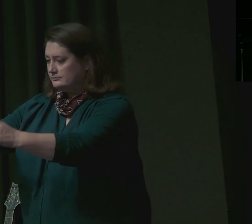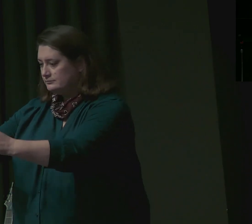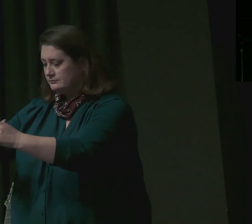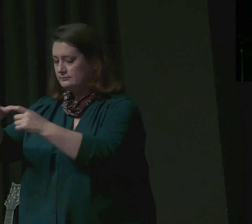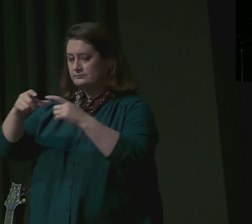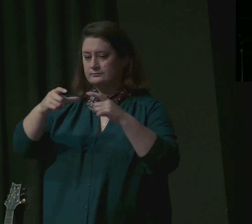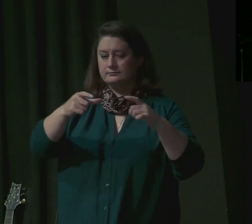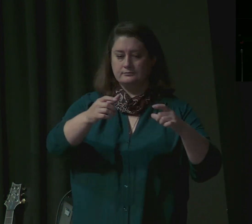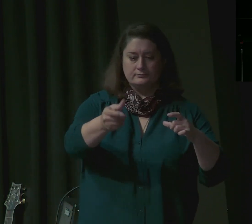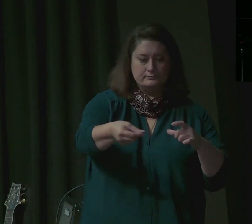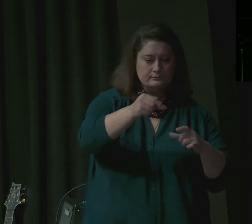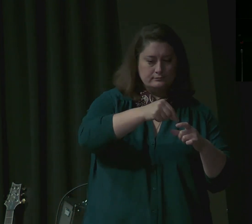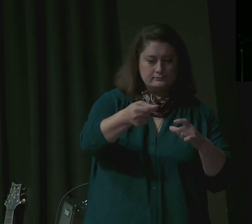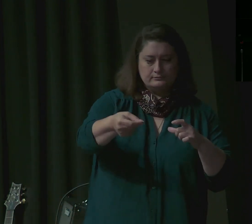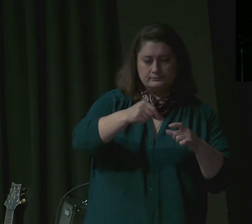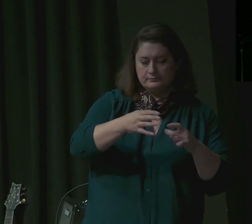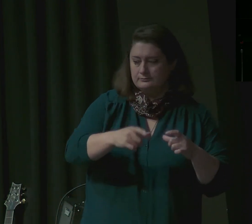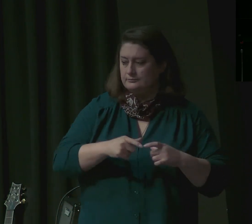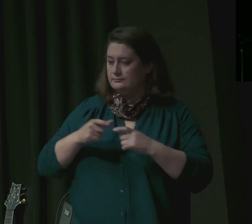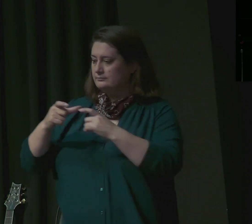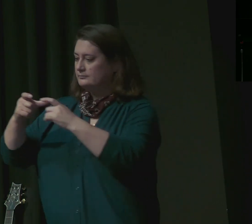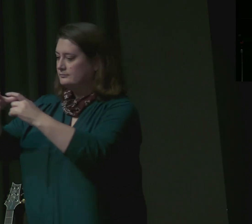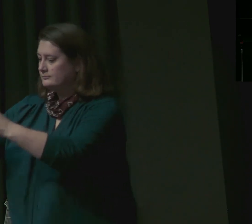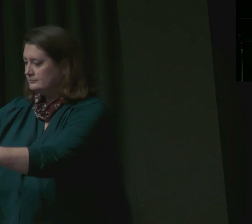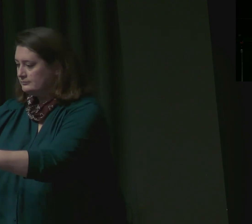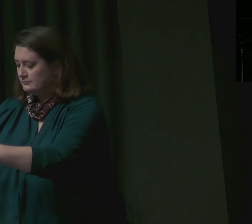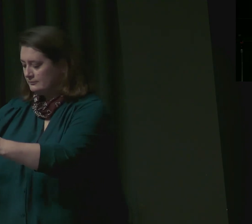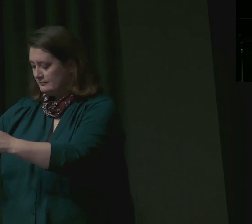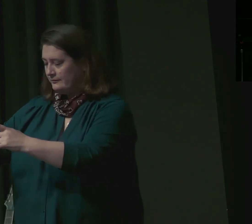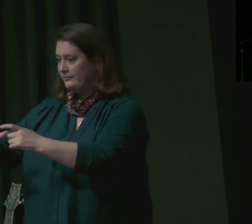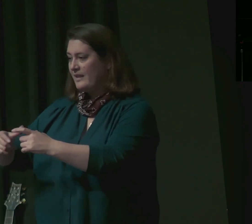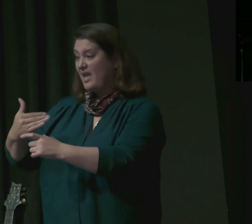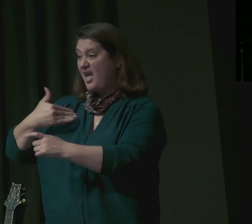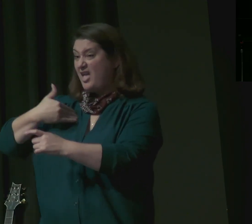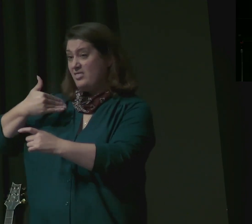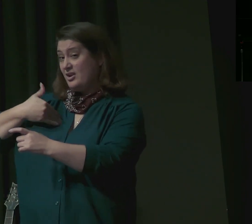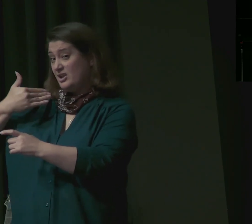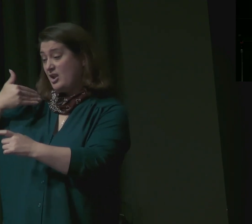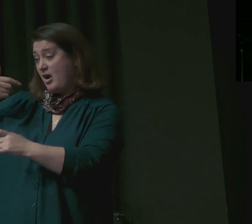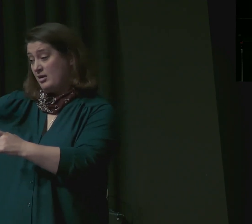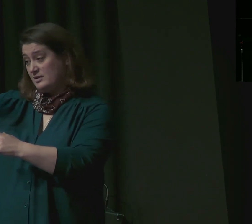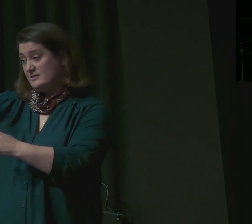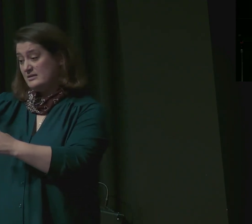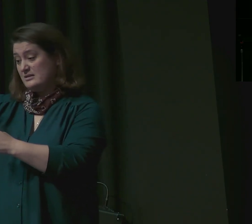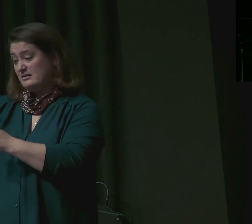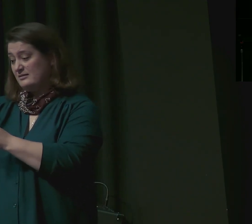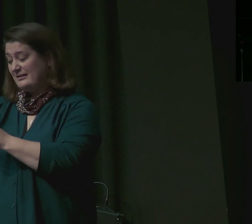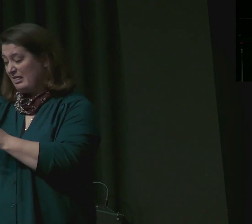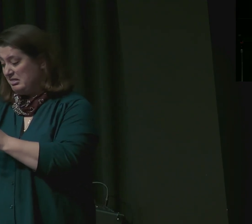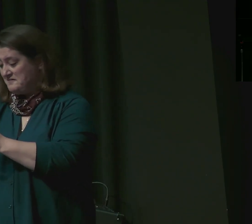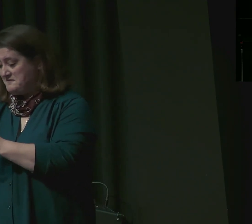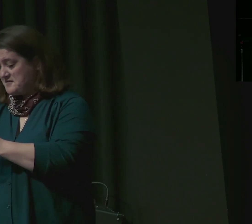to Benjamin, the youngest, the little guy, if you will.